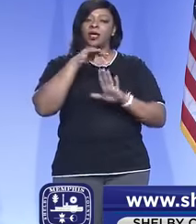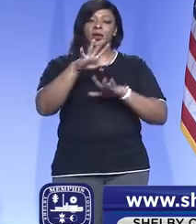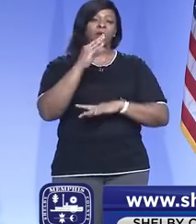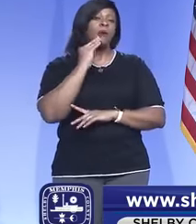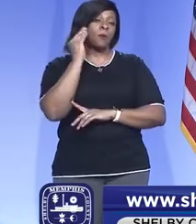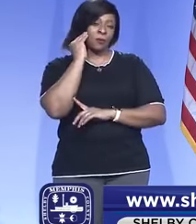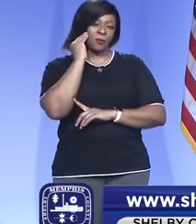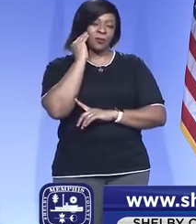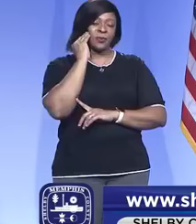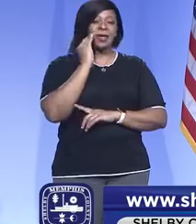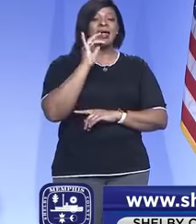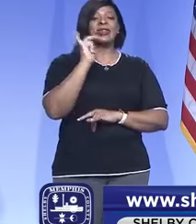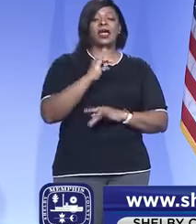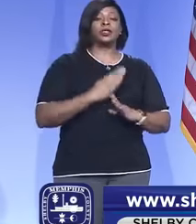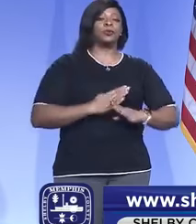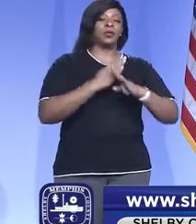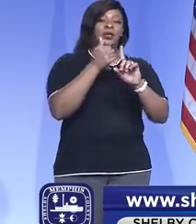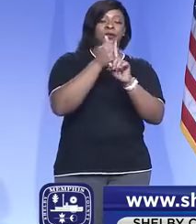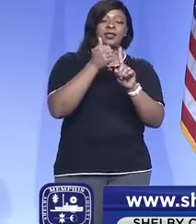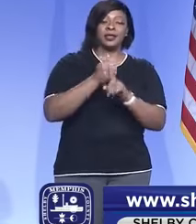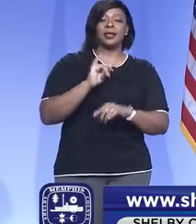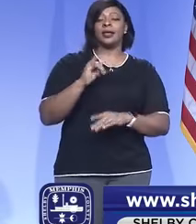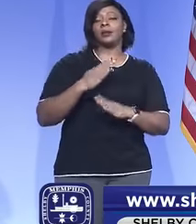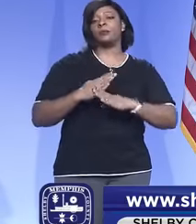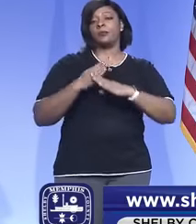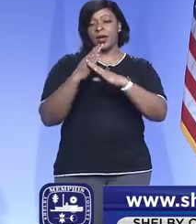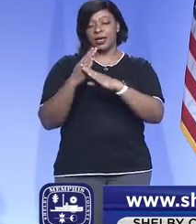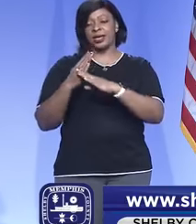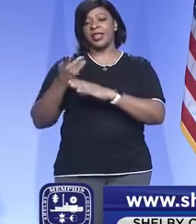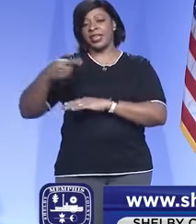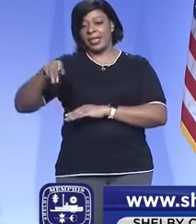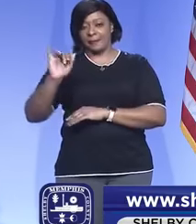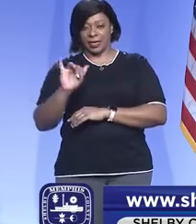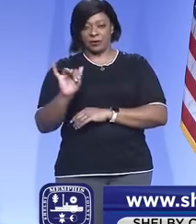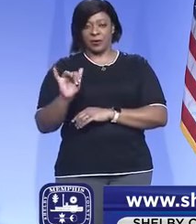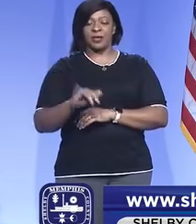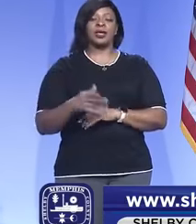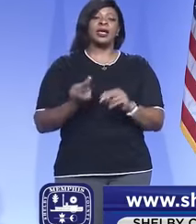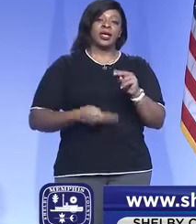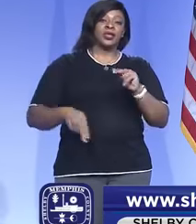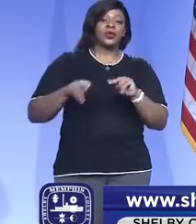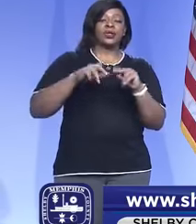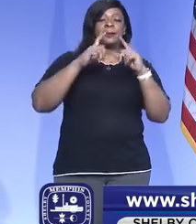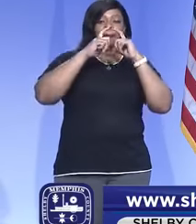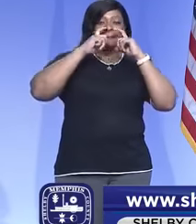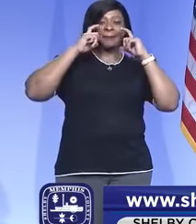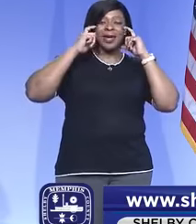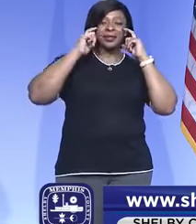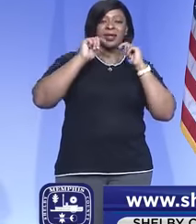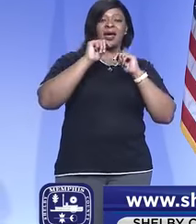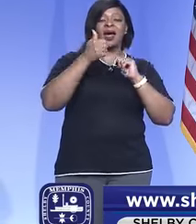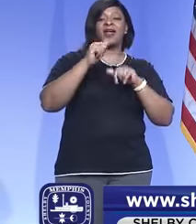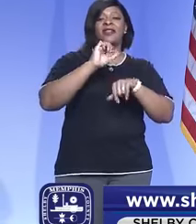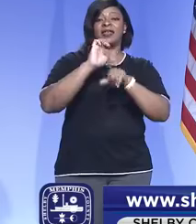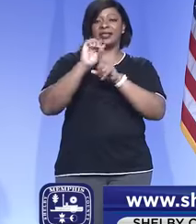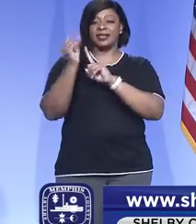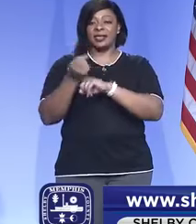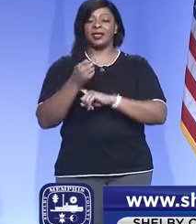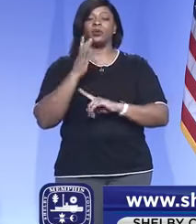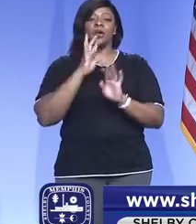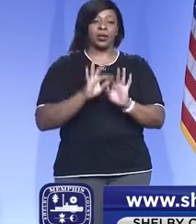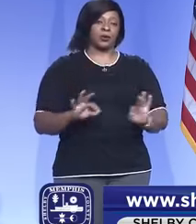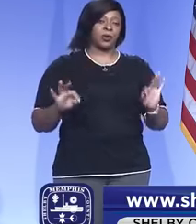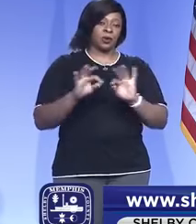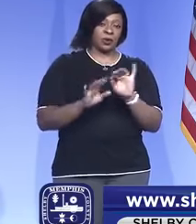household. That's to protect yourself as well as to protect them. So increasing our masking in those other settings is going to be critical